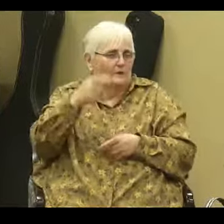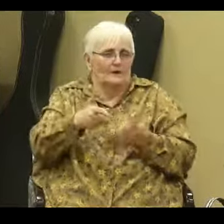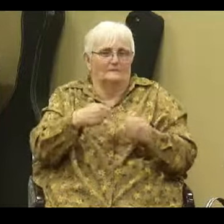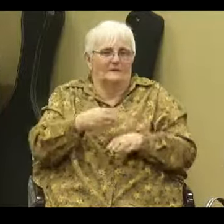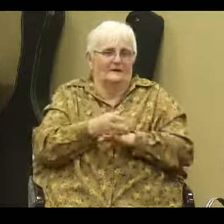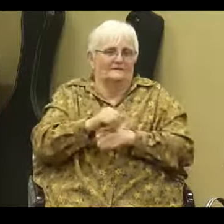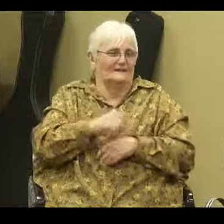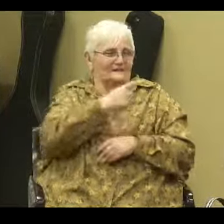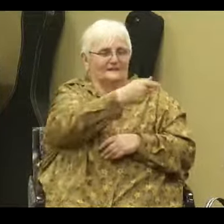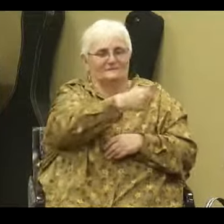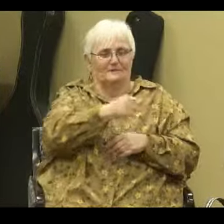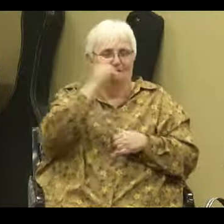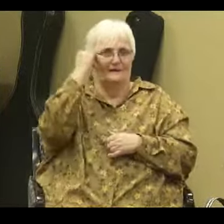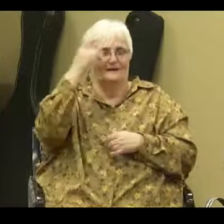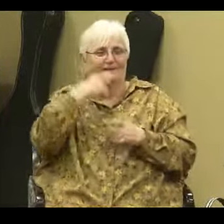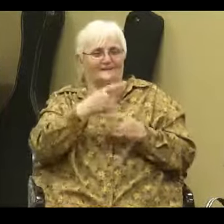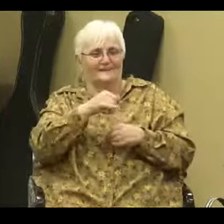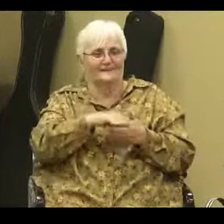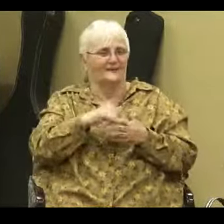But you know what? You can't fool God. You just can't.